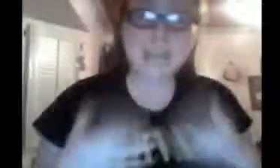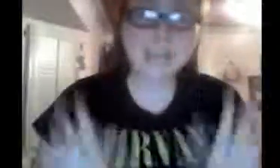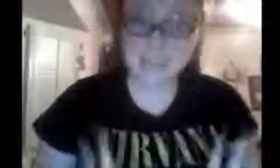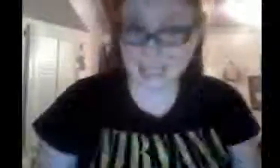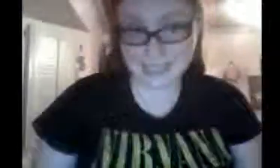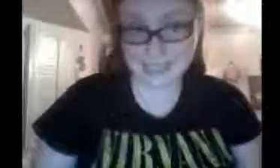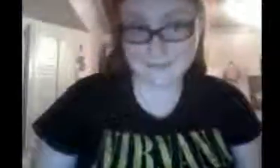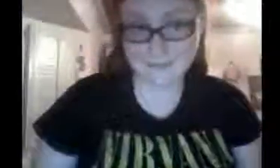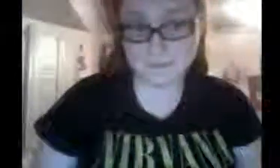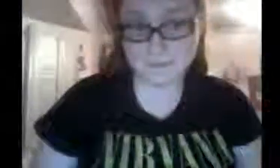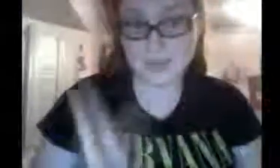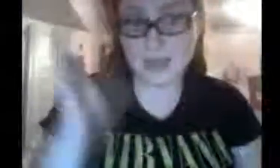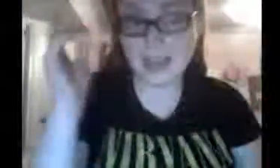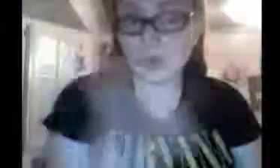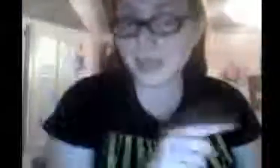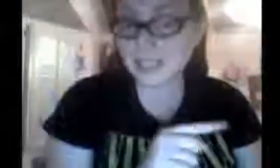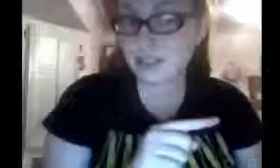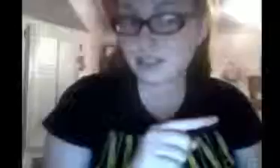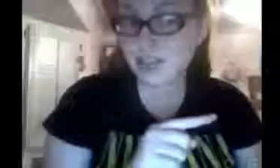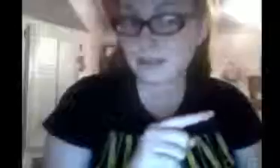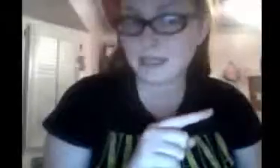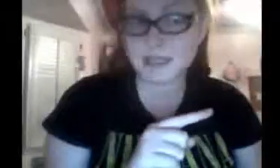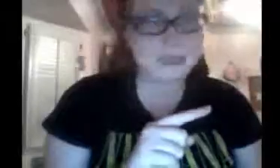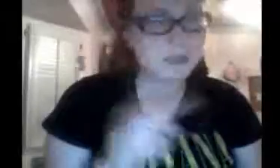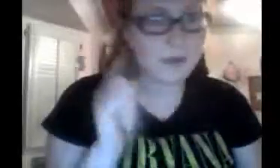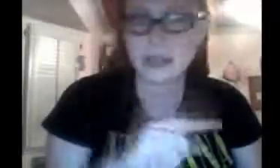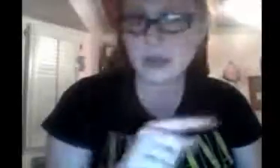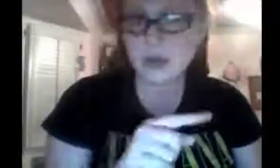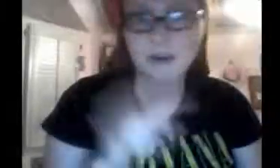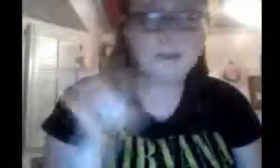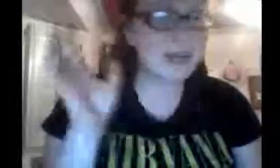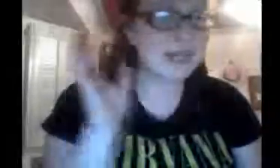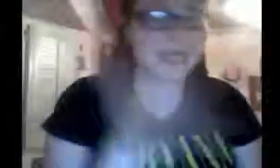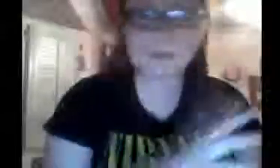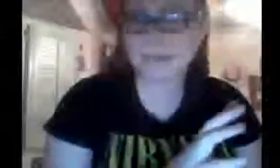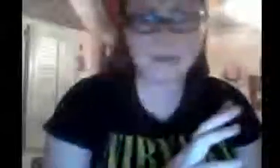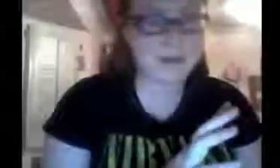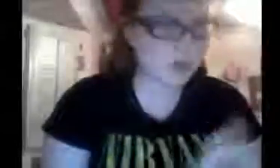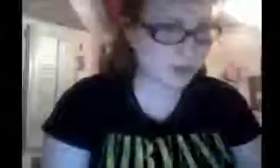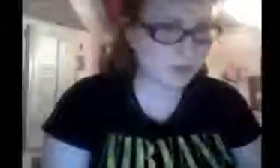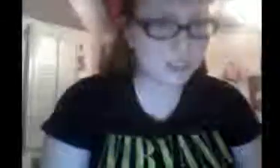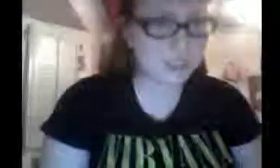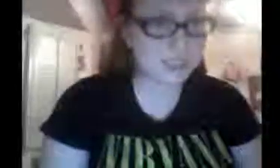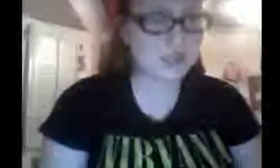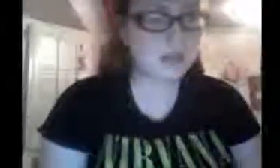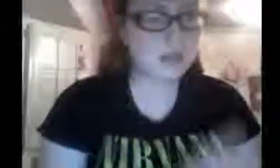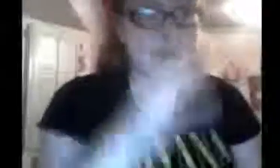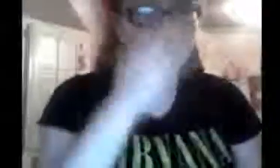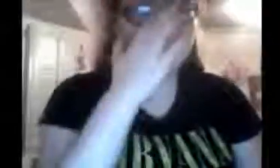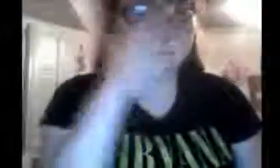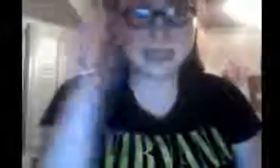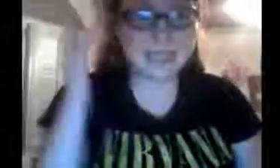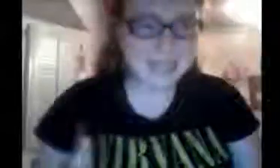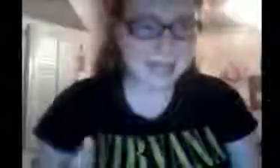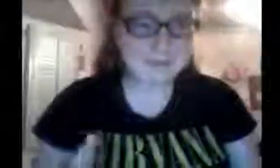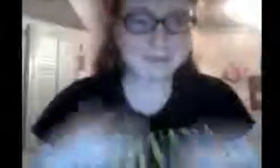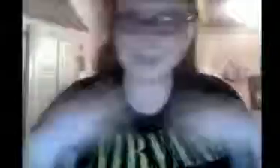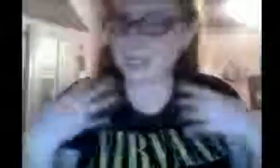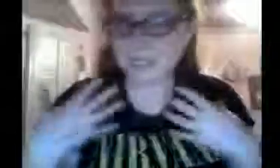top 10 list. I know I did another top 10 list a while ago of my top 10 favorite YouTubers, but this time this is